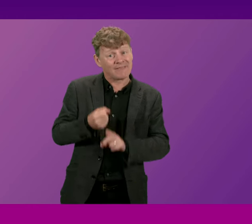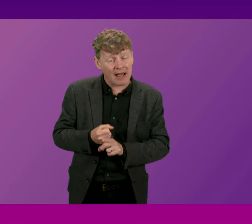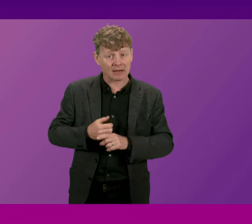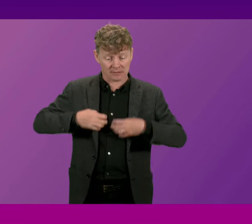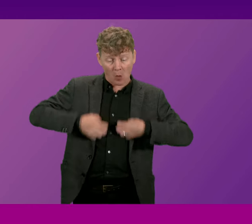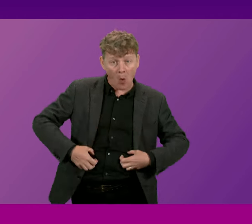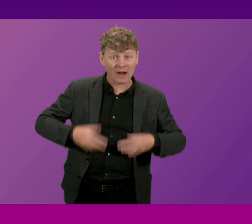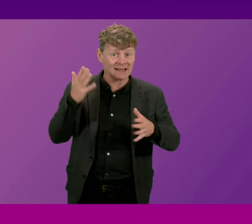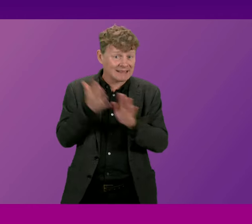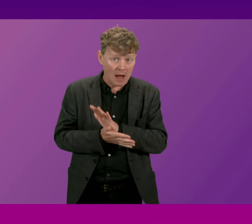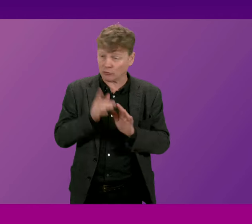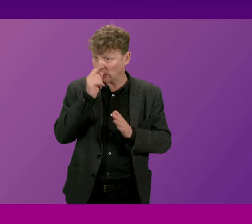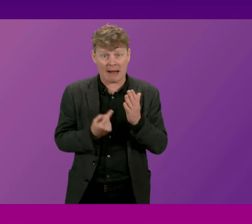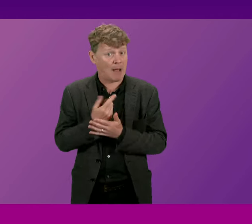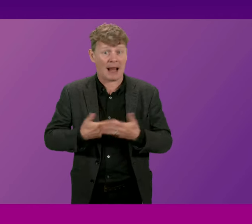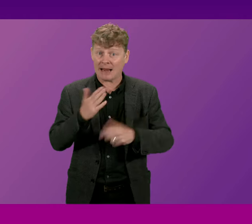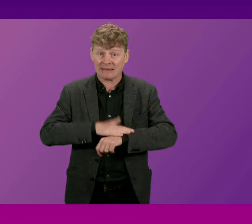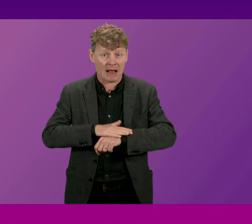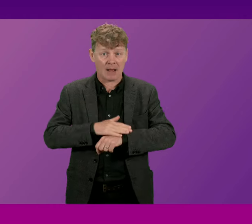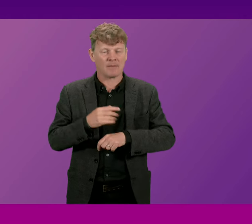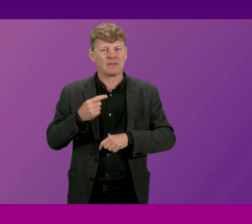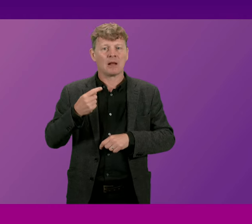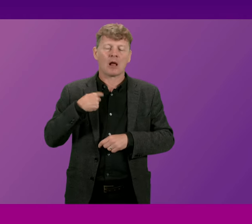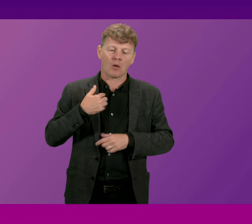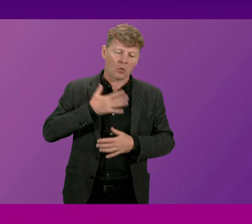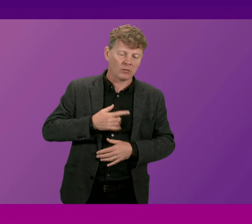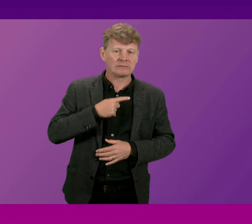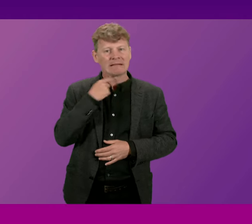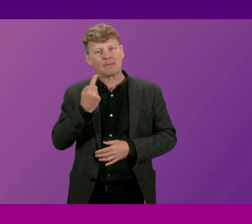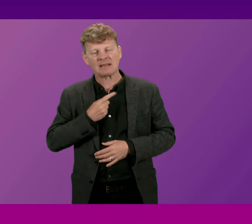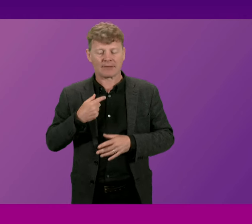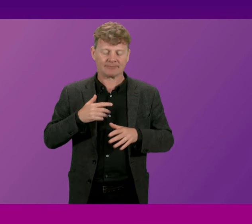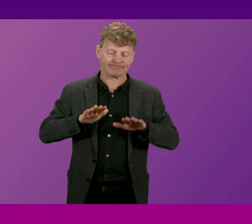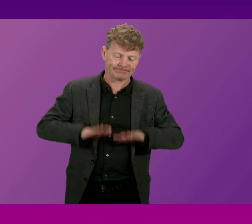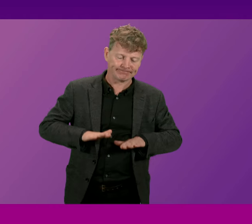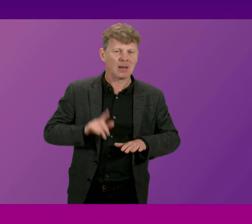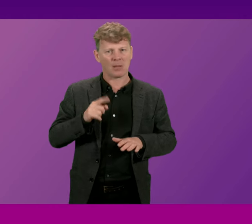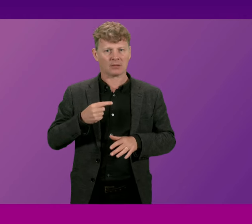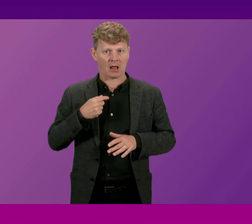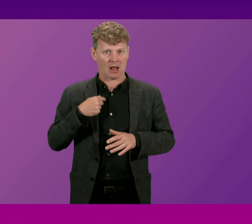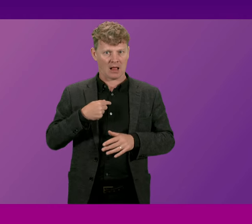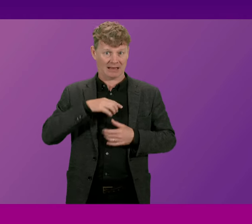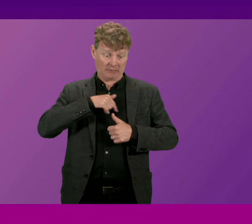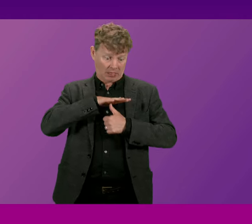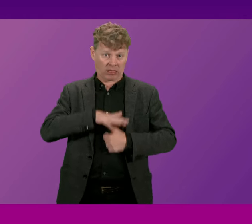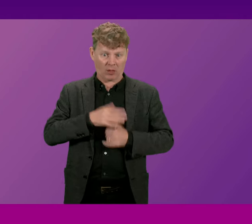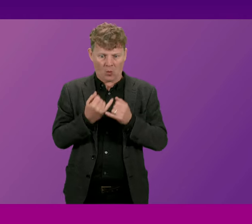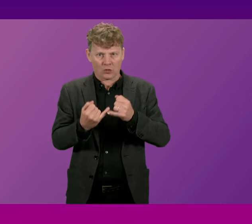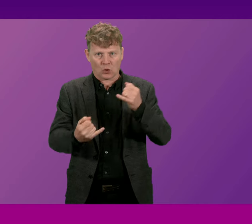damage I haven't acted on my suicidal thoughts but I'm terrified where depression is leading me